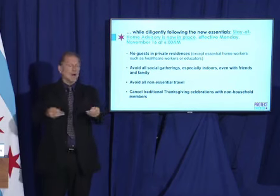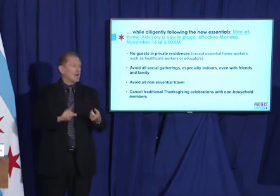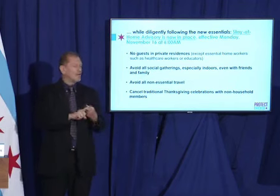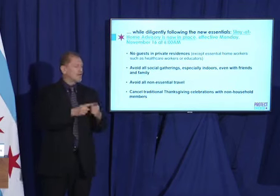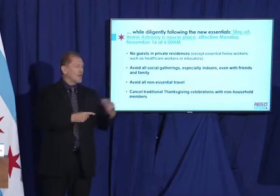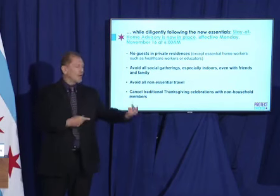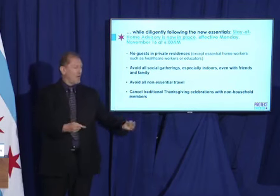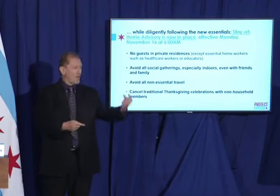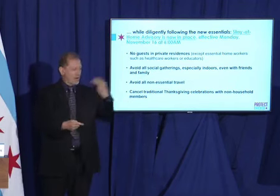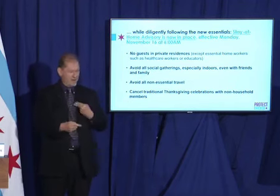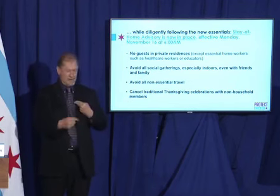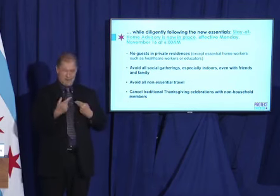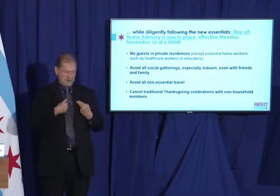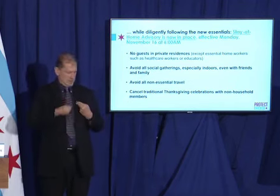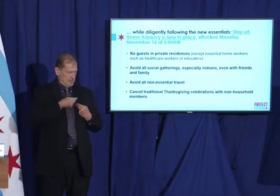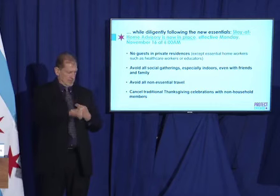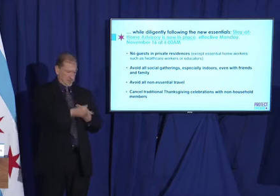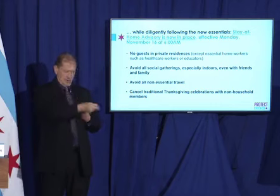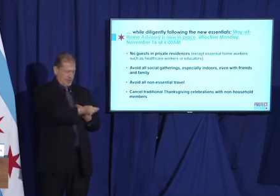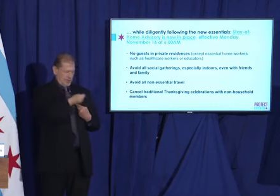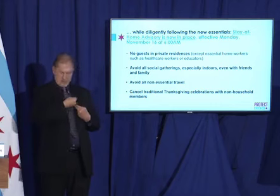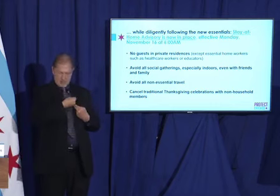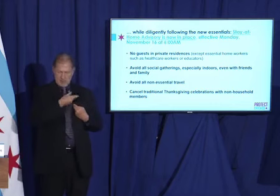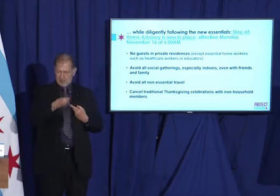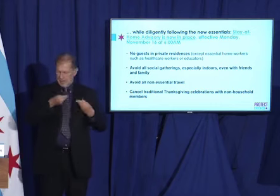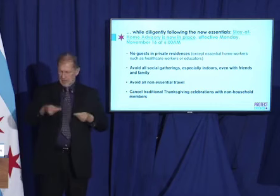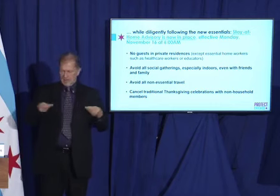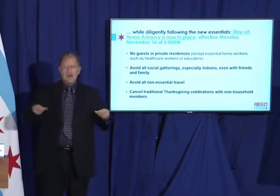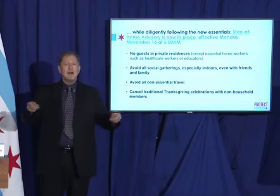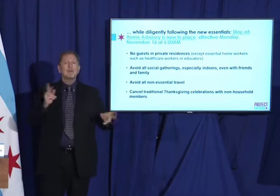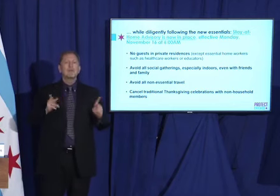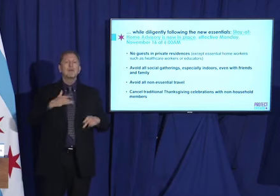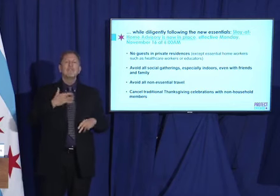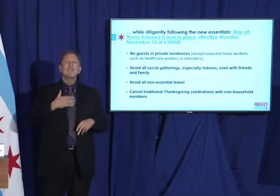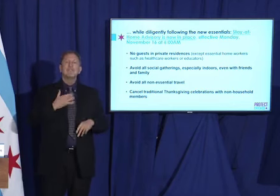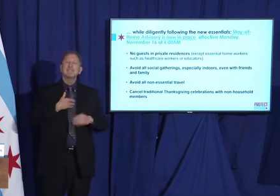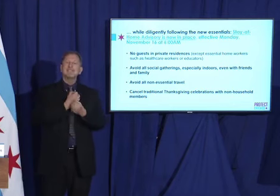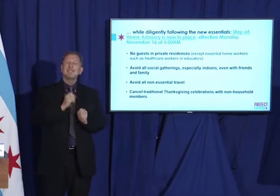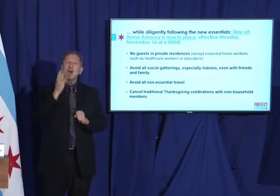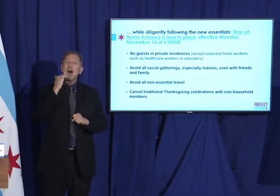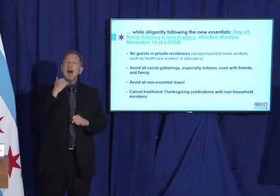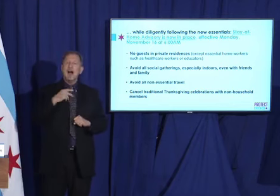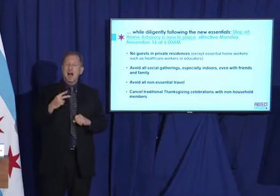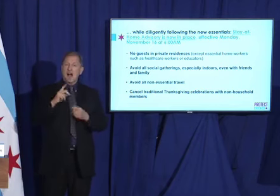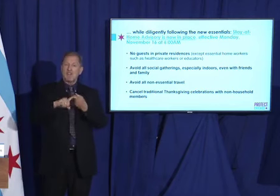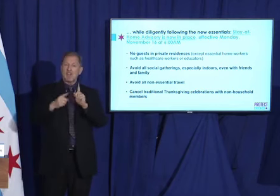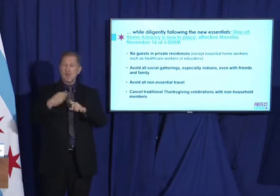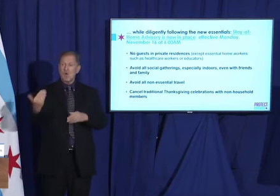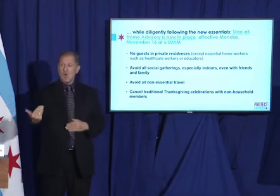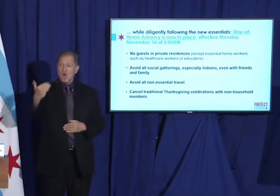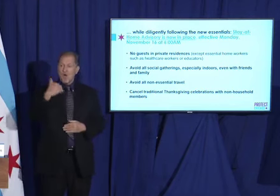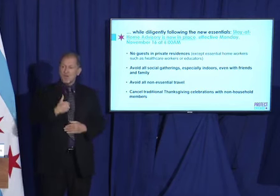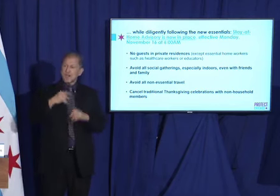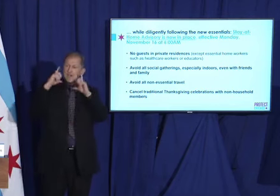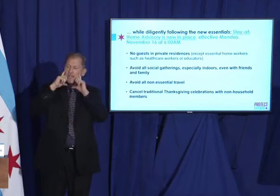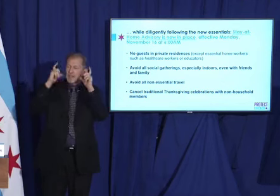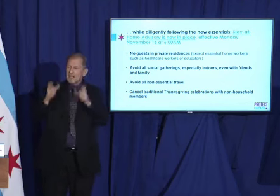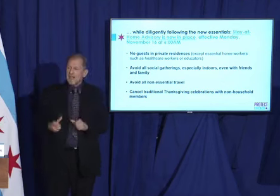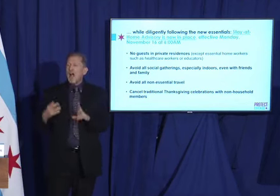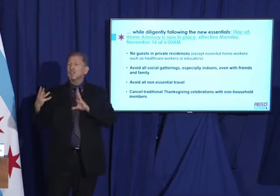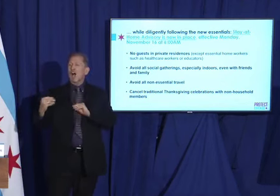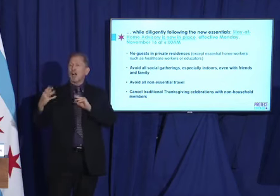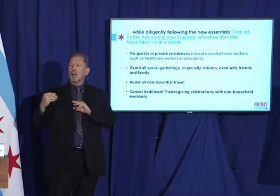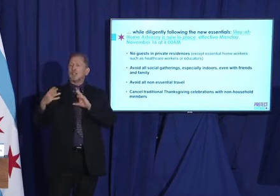and trust. In these spaces, people feel safe. We, you feel safe. And you let your guard down.